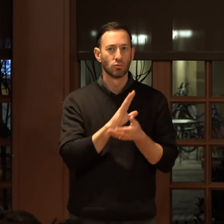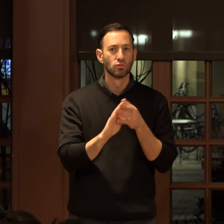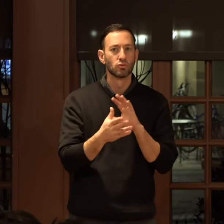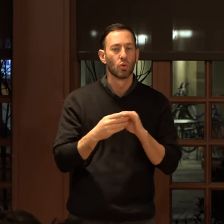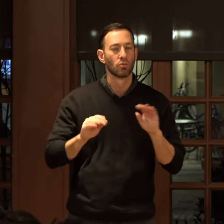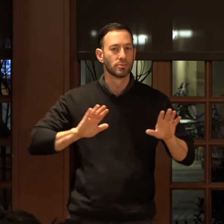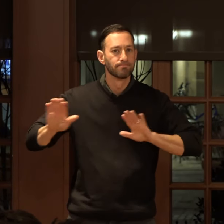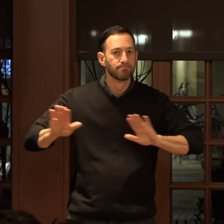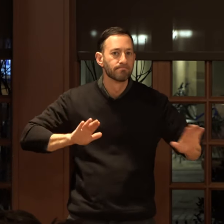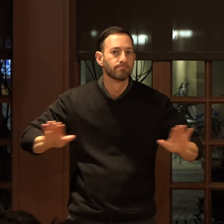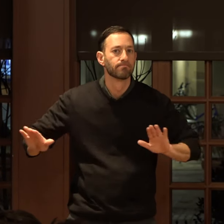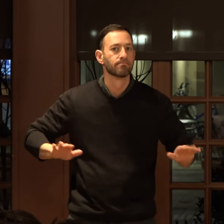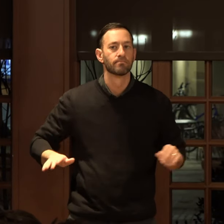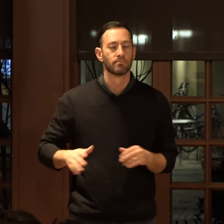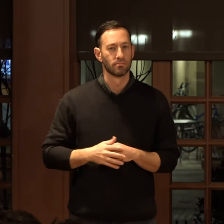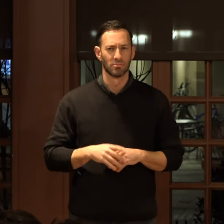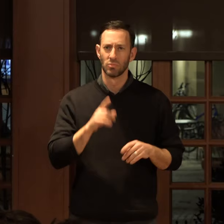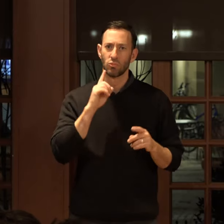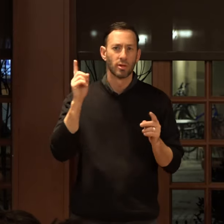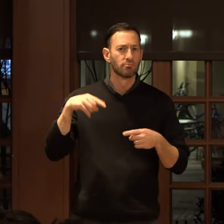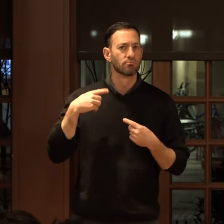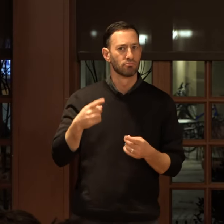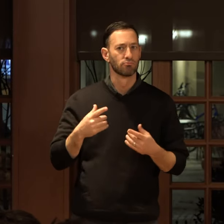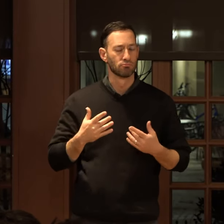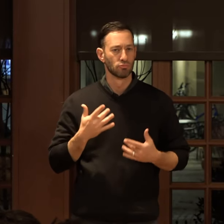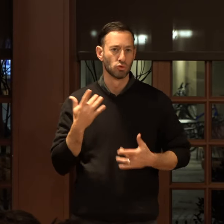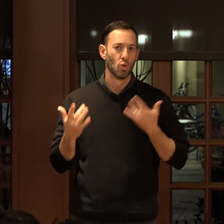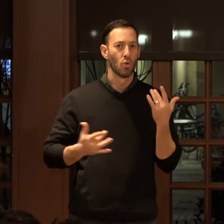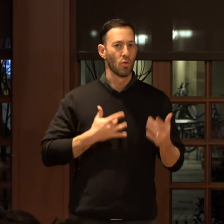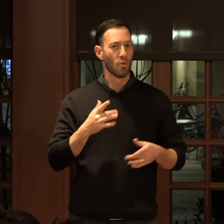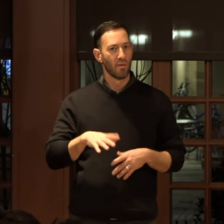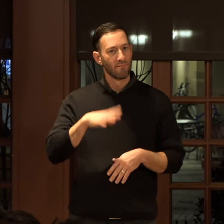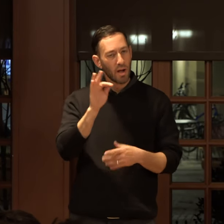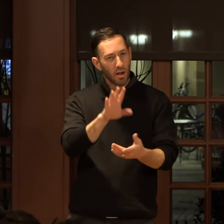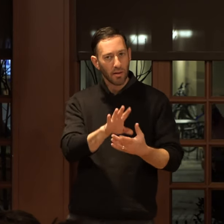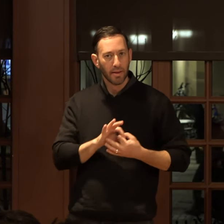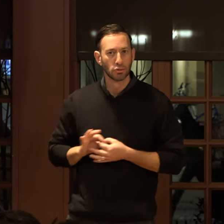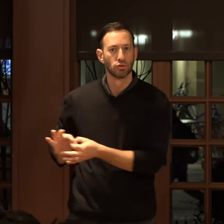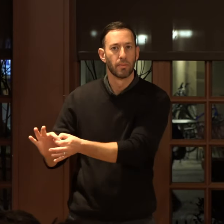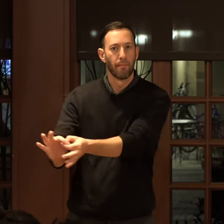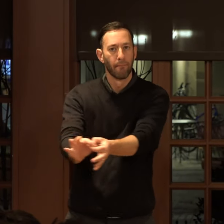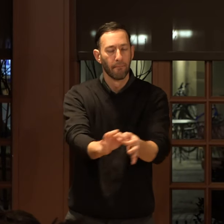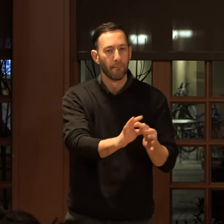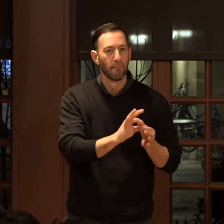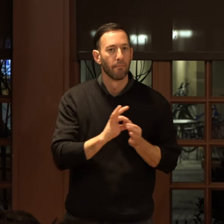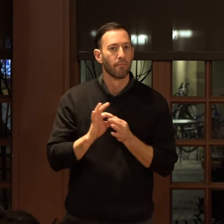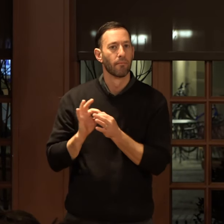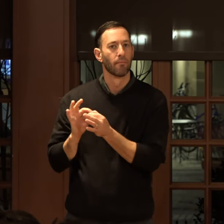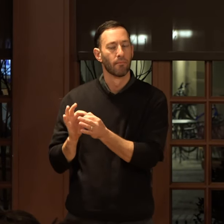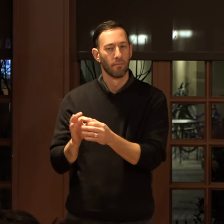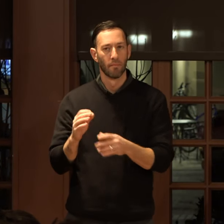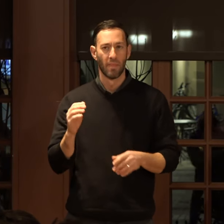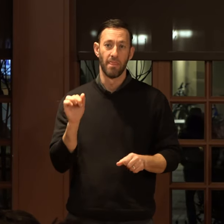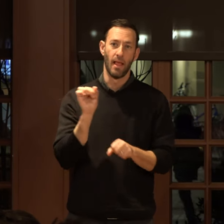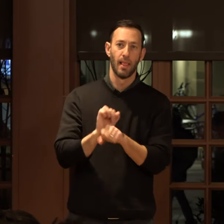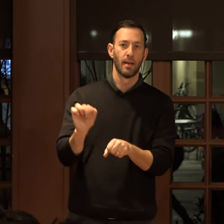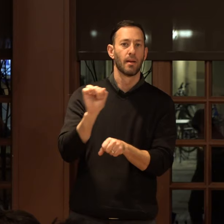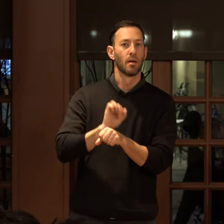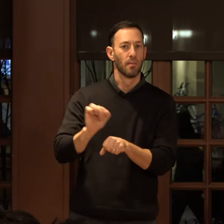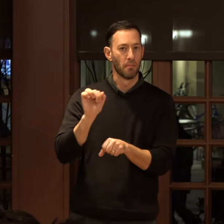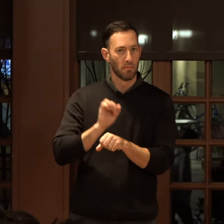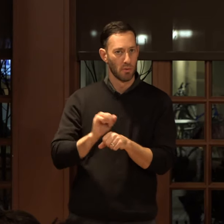And it's been a real joy actually to find kinship and the labor has been